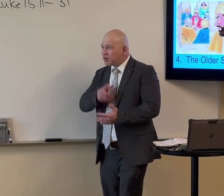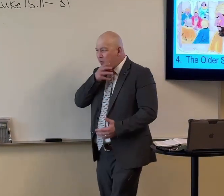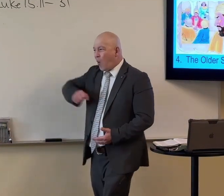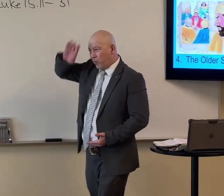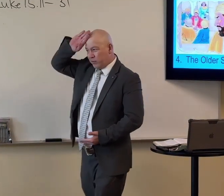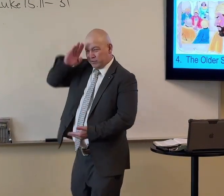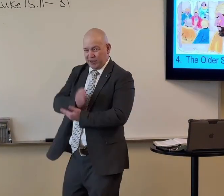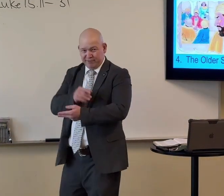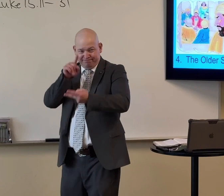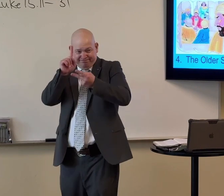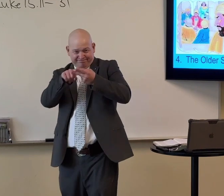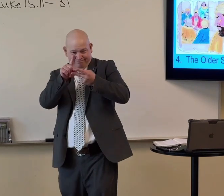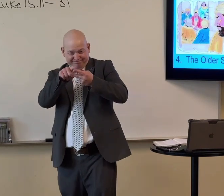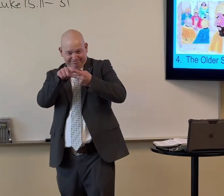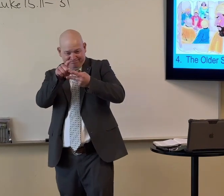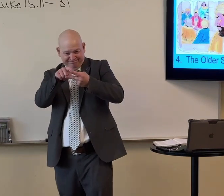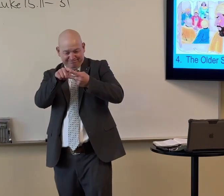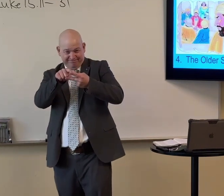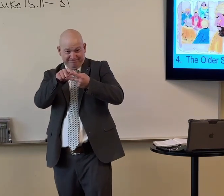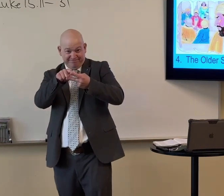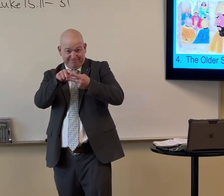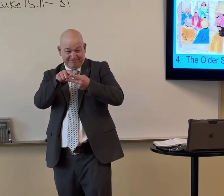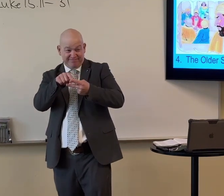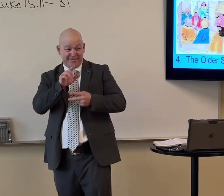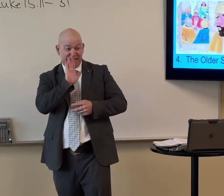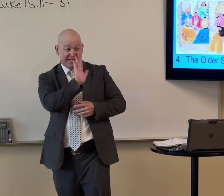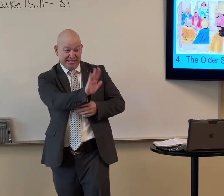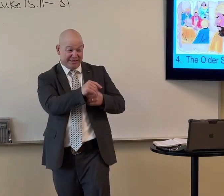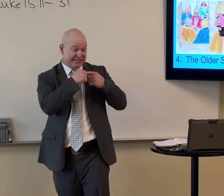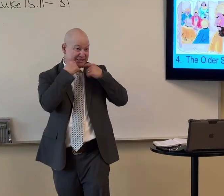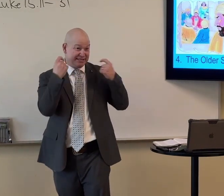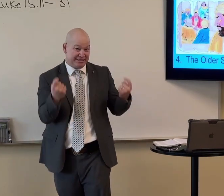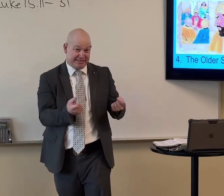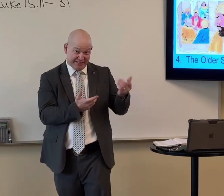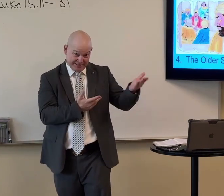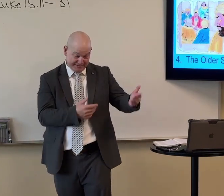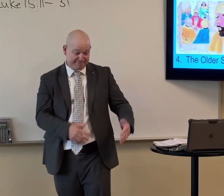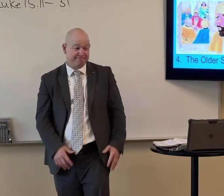So I want you to notice something else. Notice the older son. His sin.